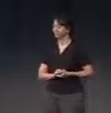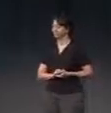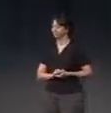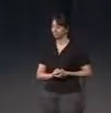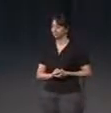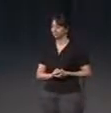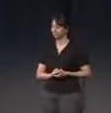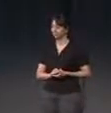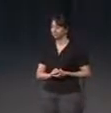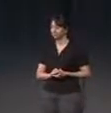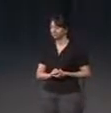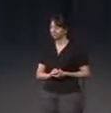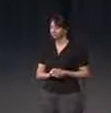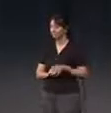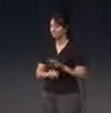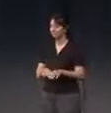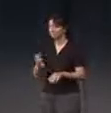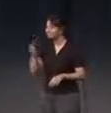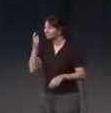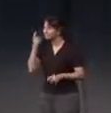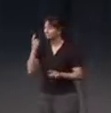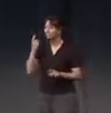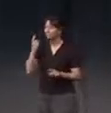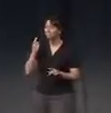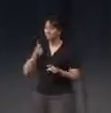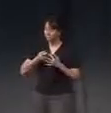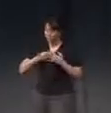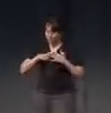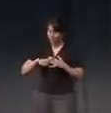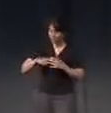The beginning is always kind of complicated for me.